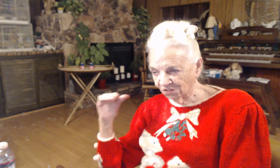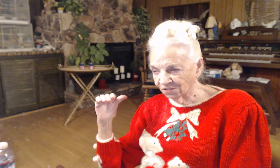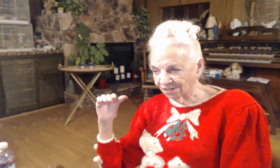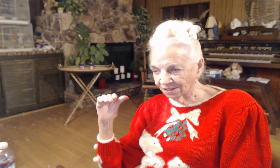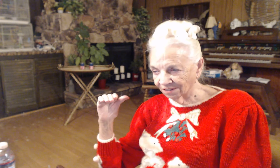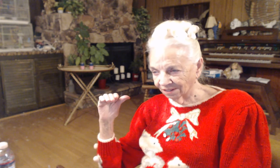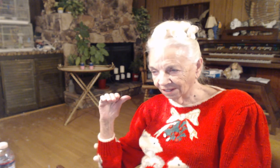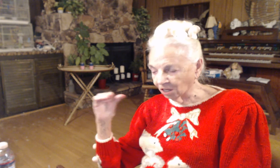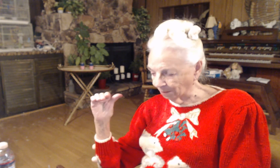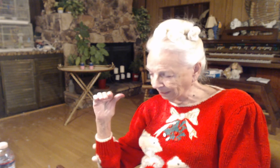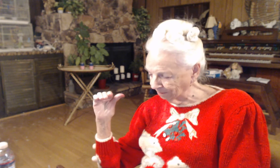a comment.